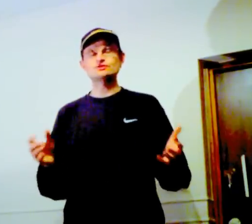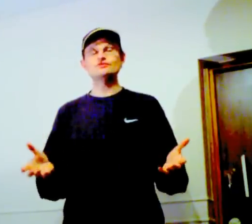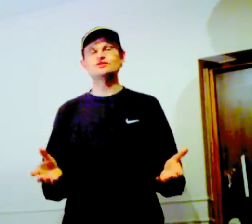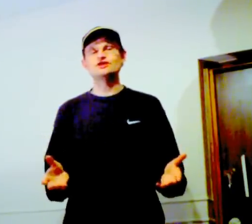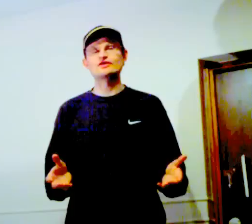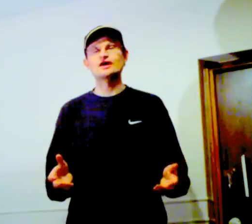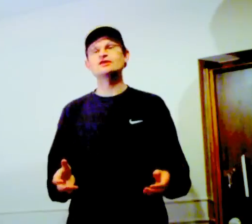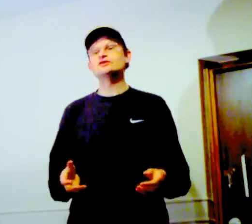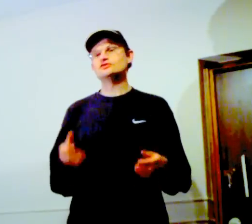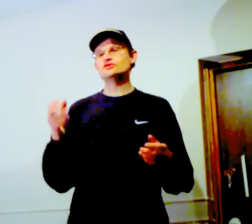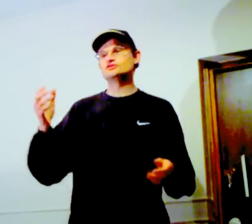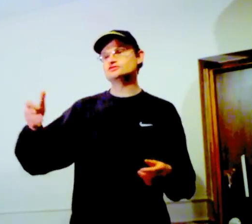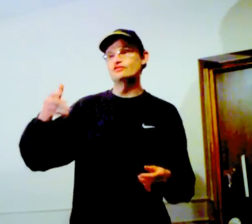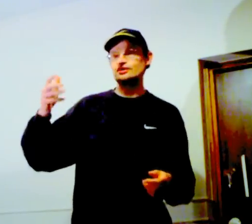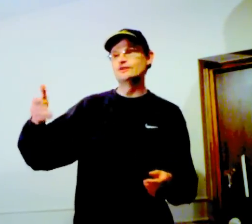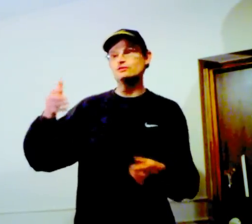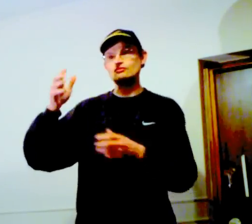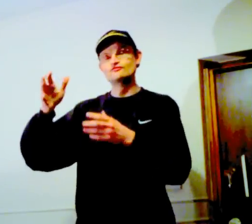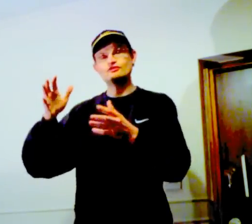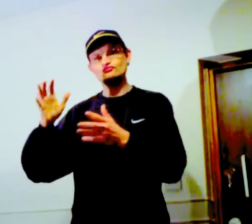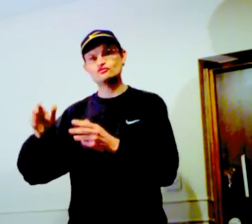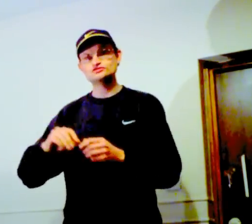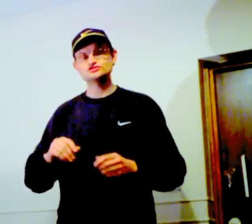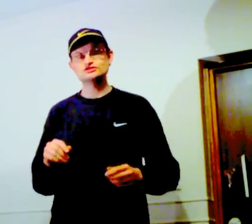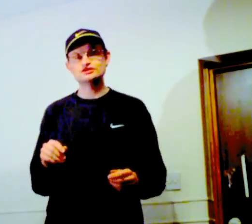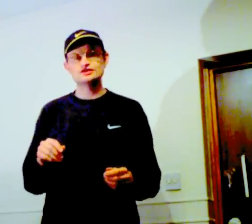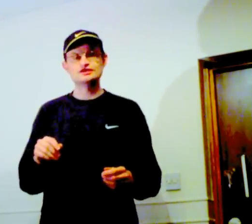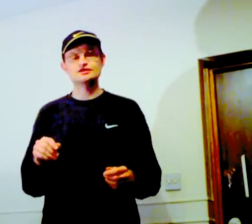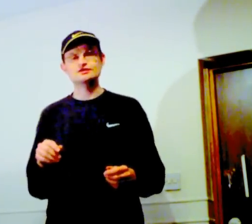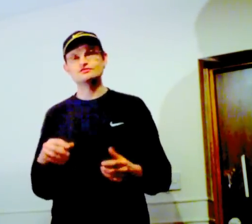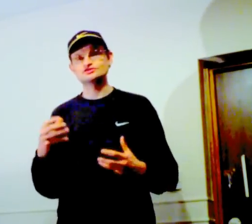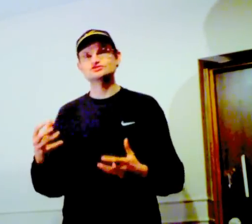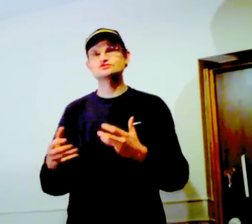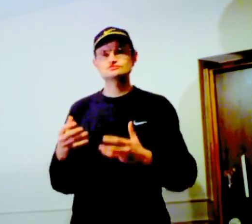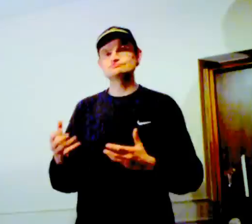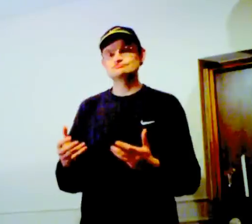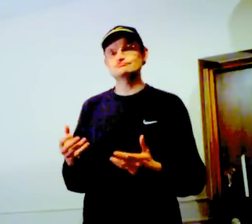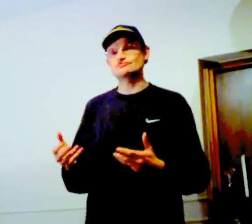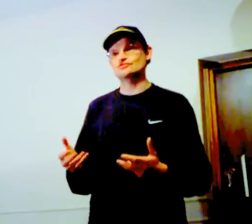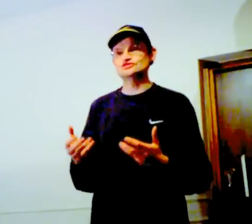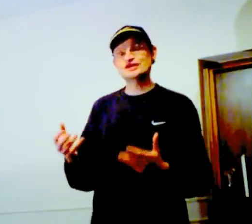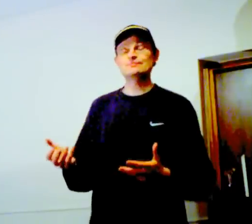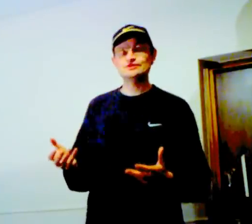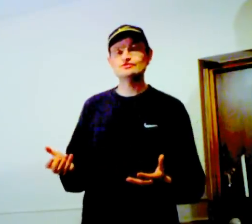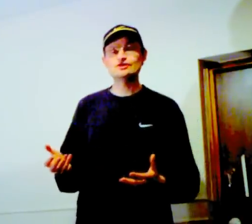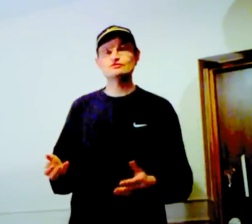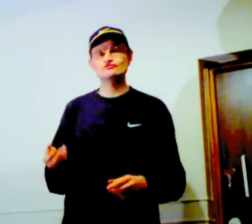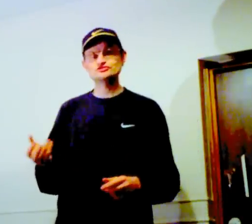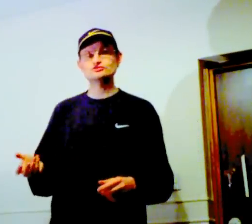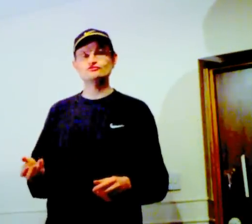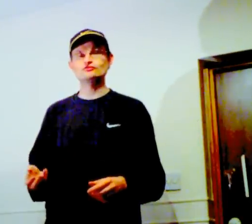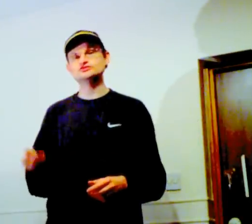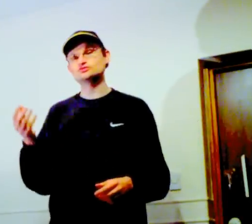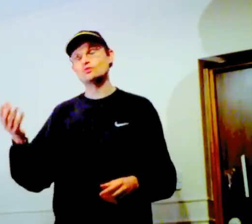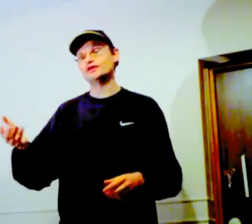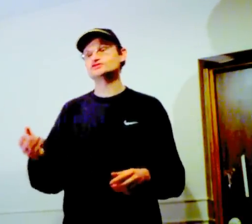something like that. You can think about all the various forces that's happening there. All the physical forces, weights,